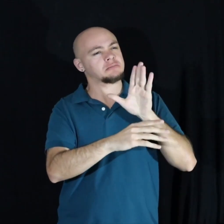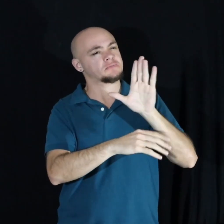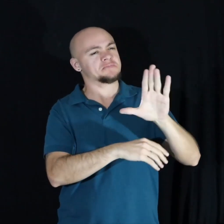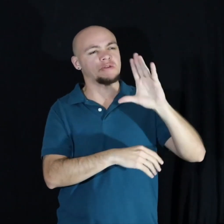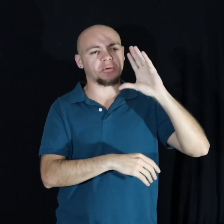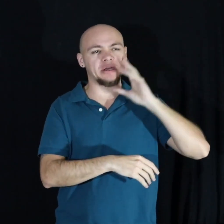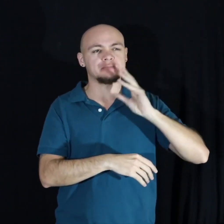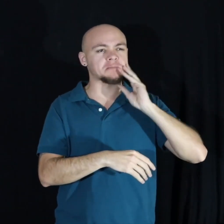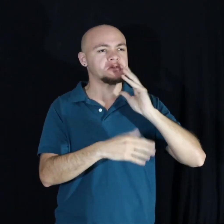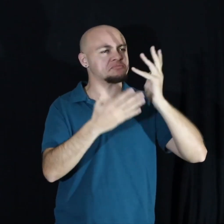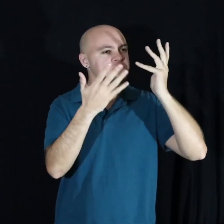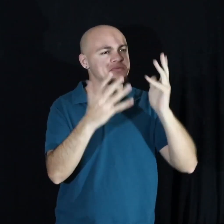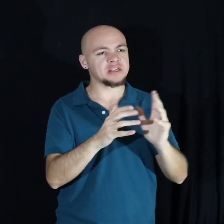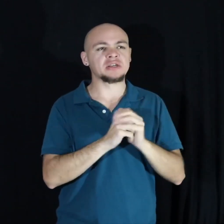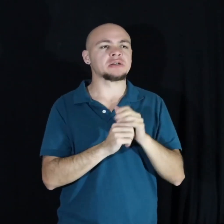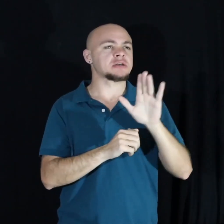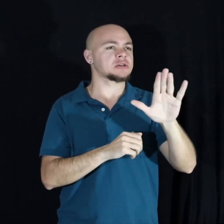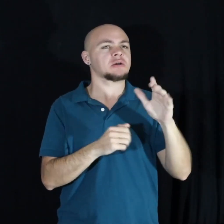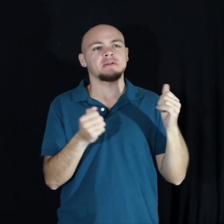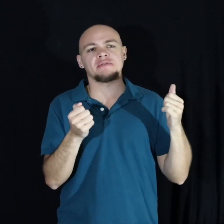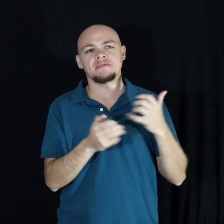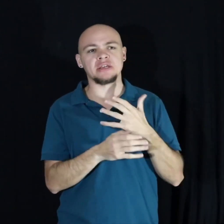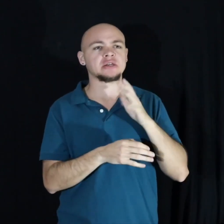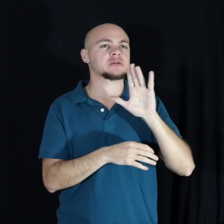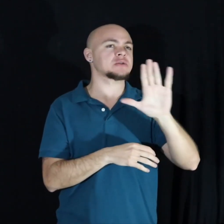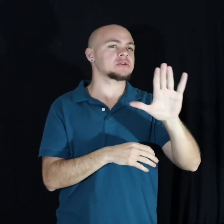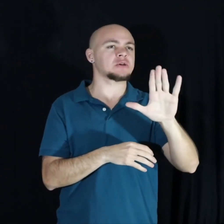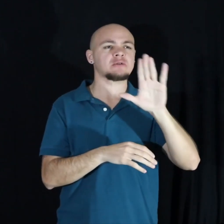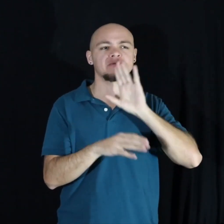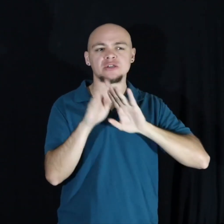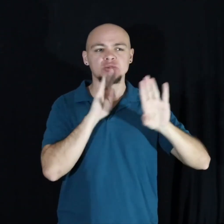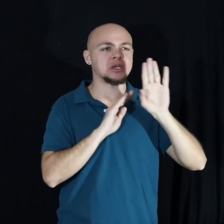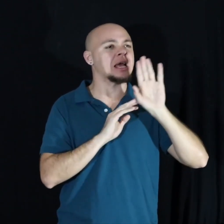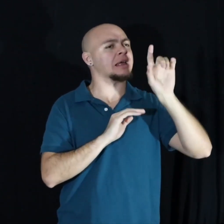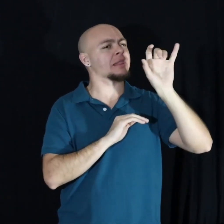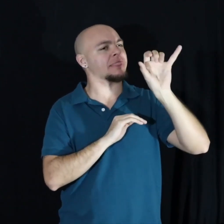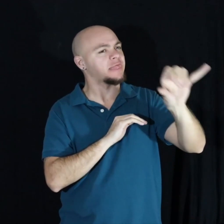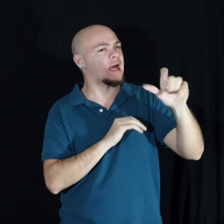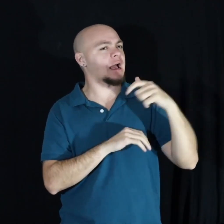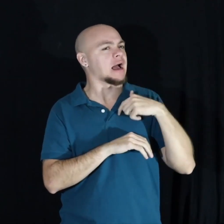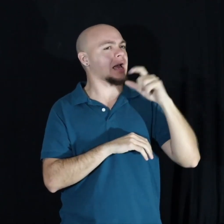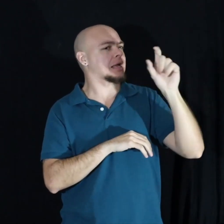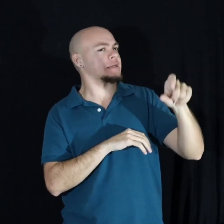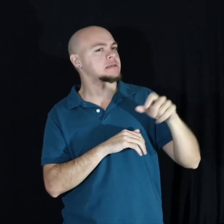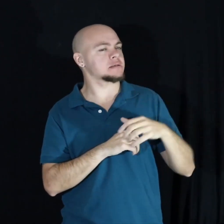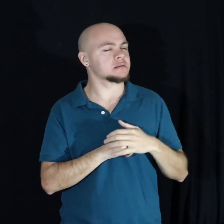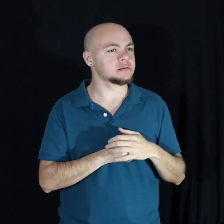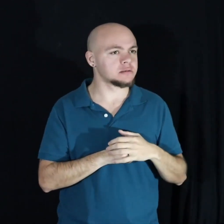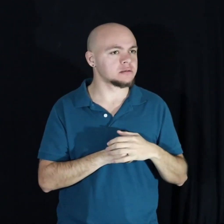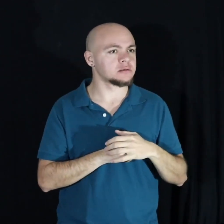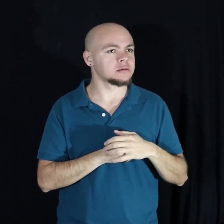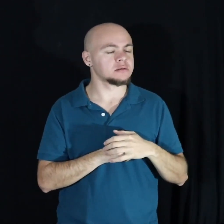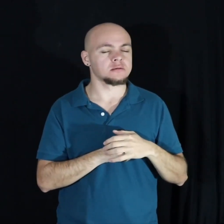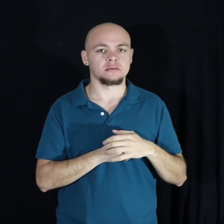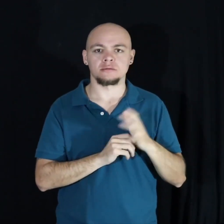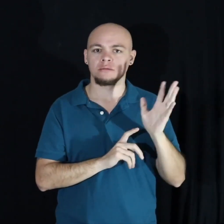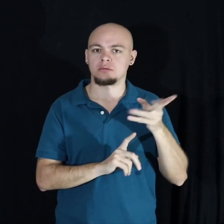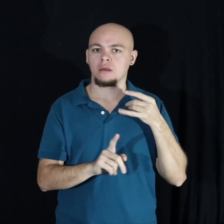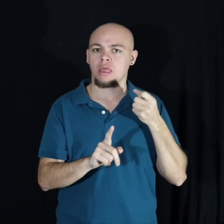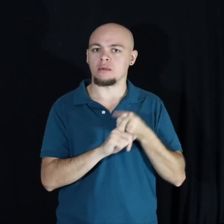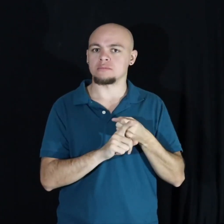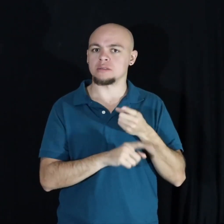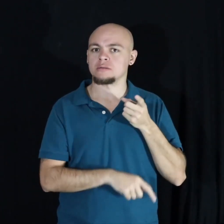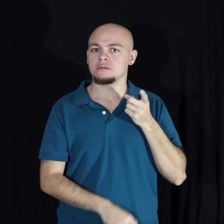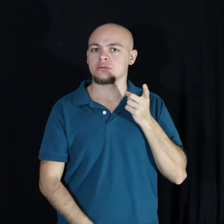experiencing and how you were fearful and how you were frustrated. I need that. All of a sudden, she